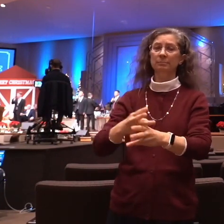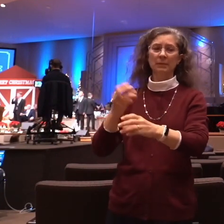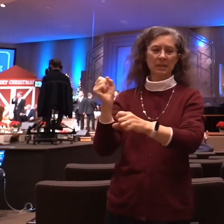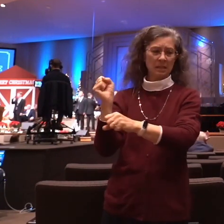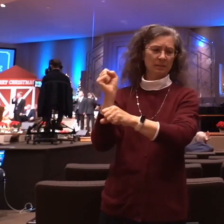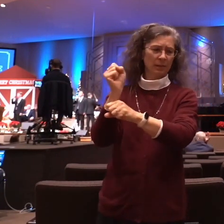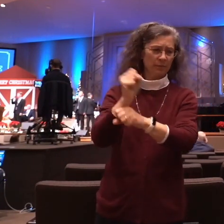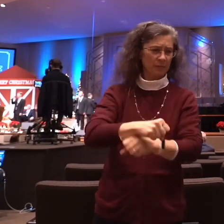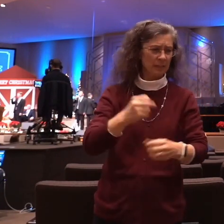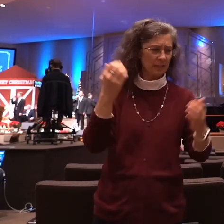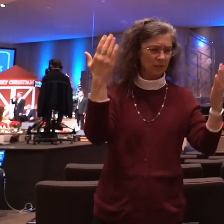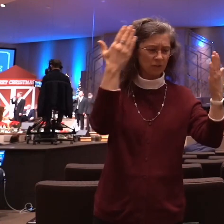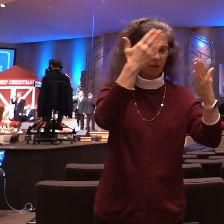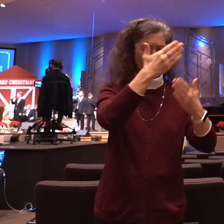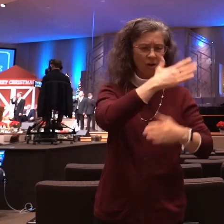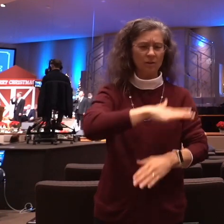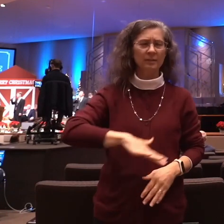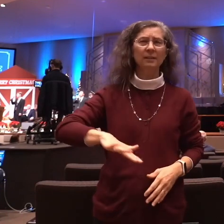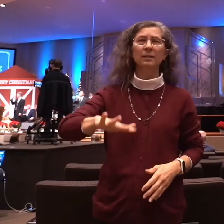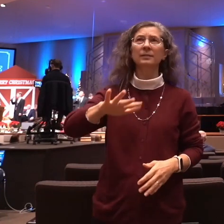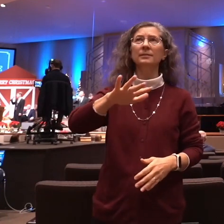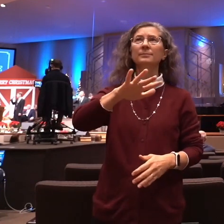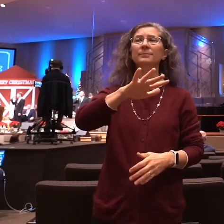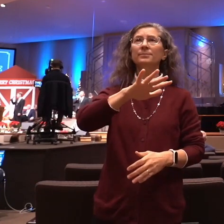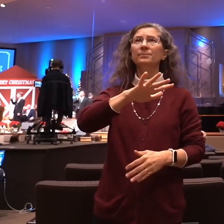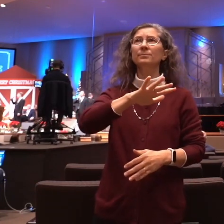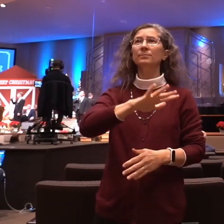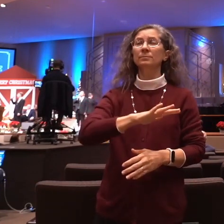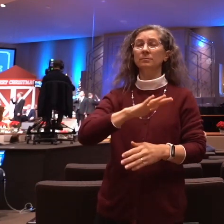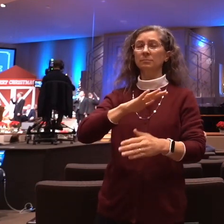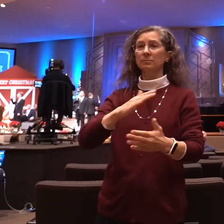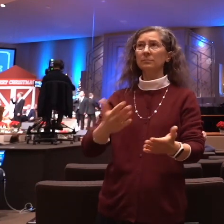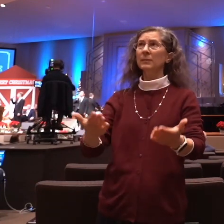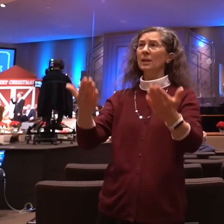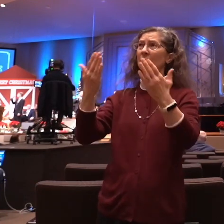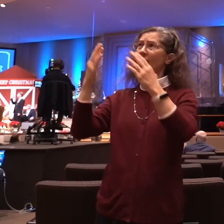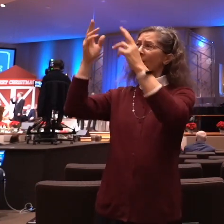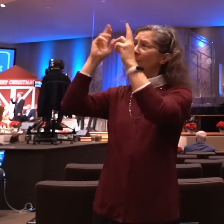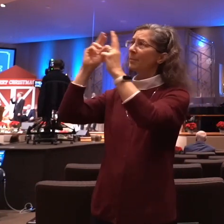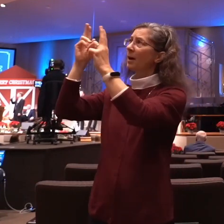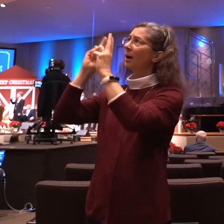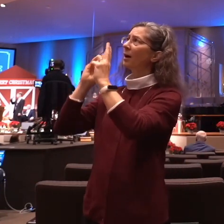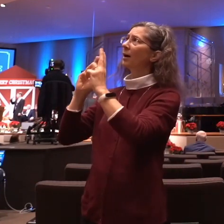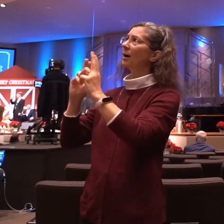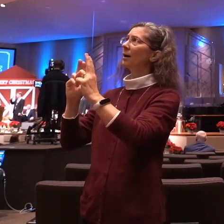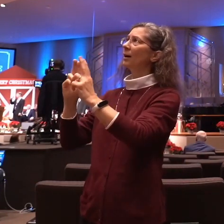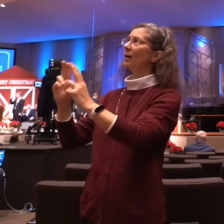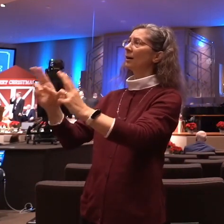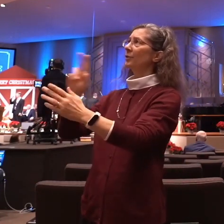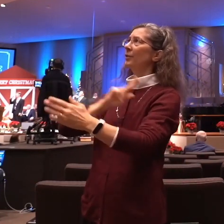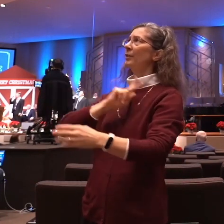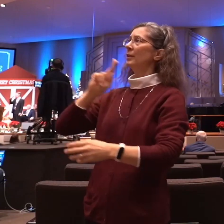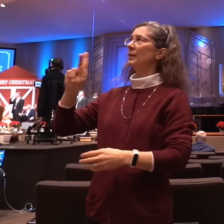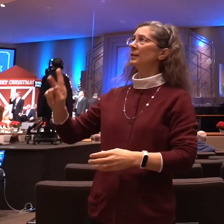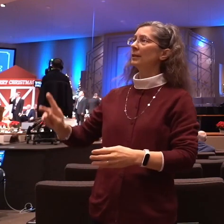through the darkness All hail the King Emmanuel